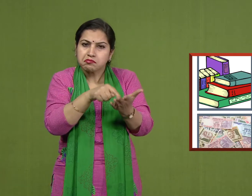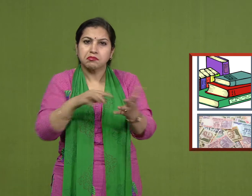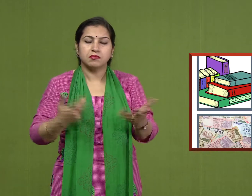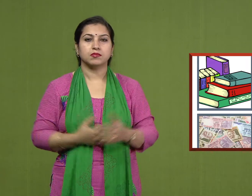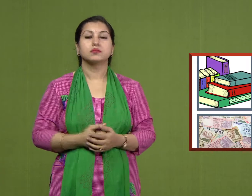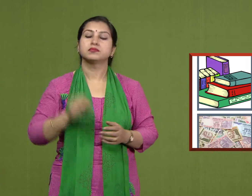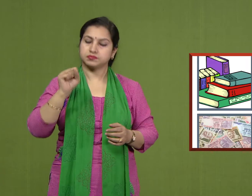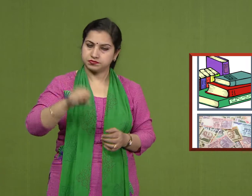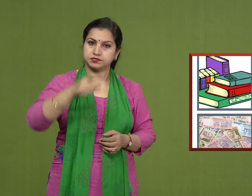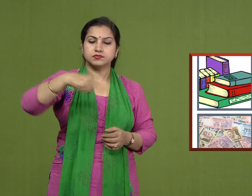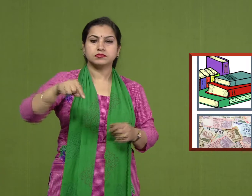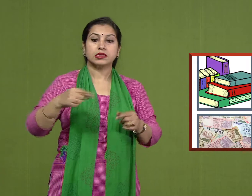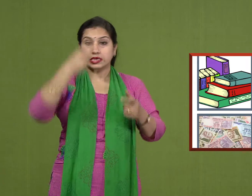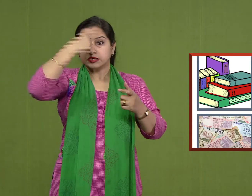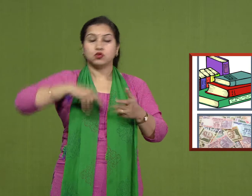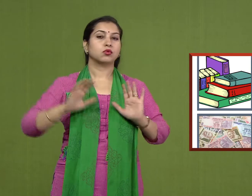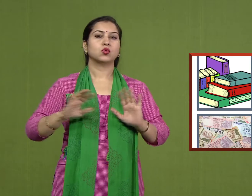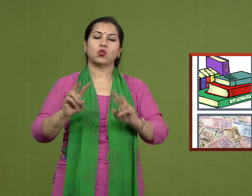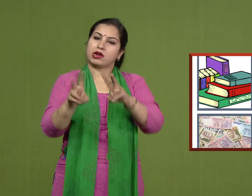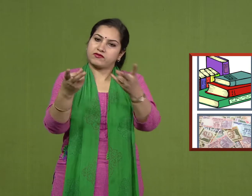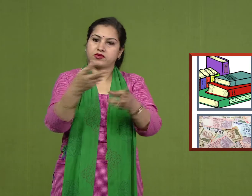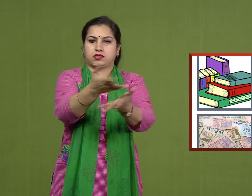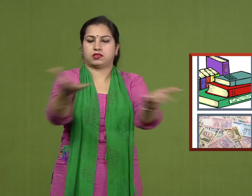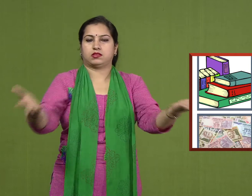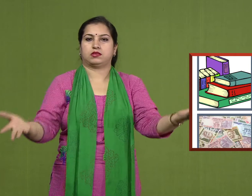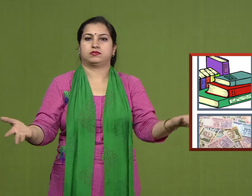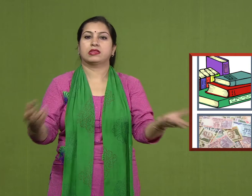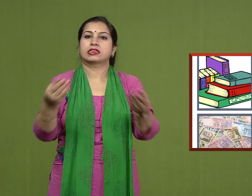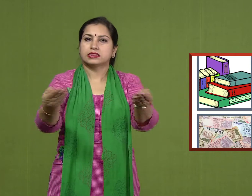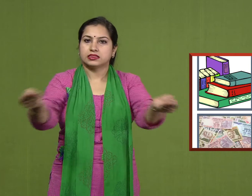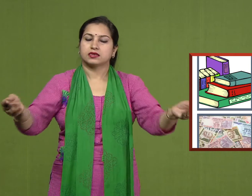Yes. They are not human resources. That's why they are called non-human resources.